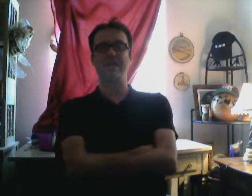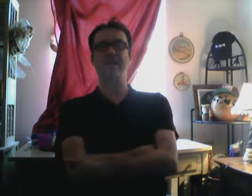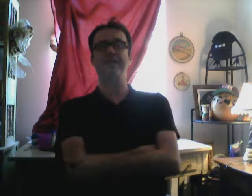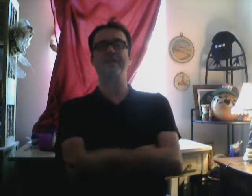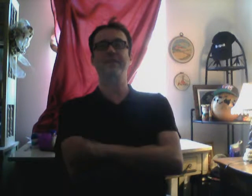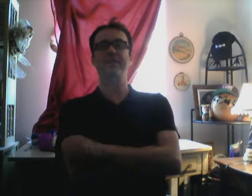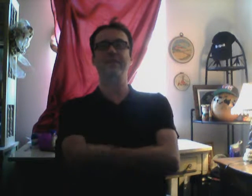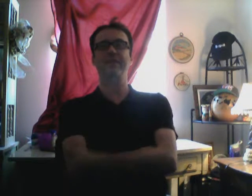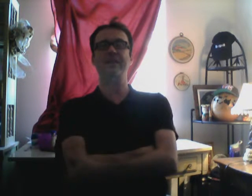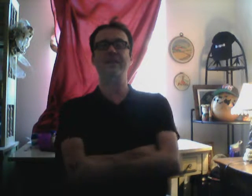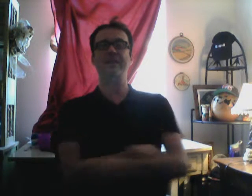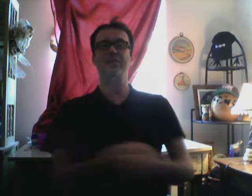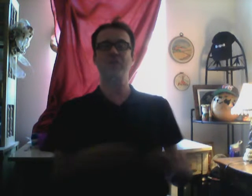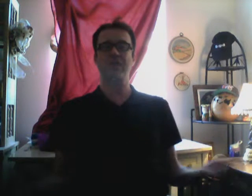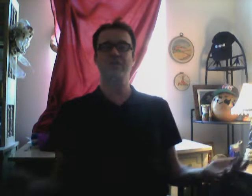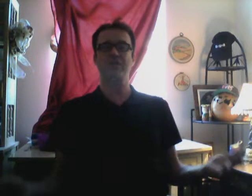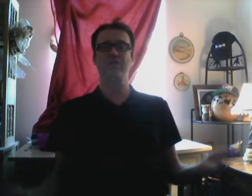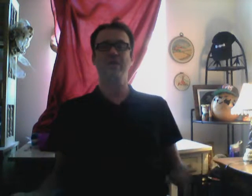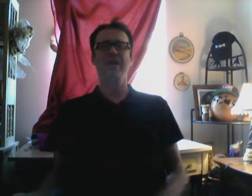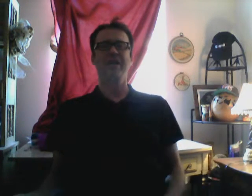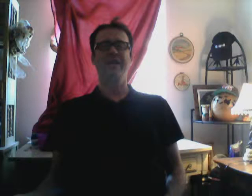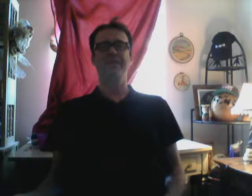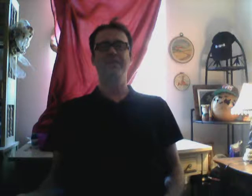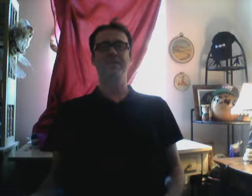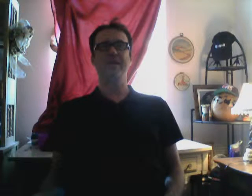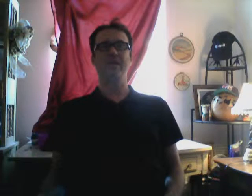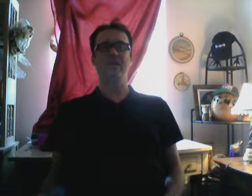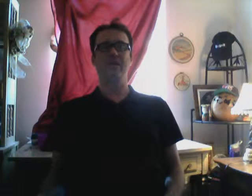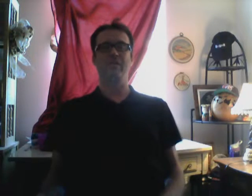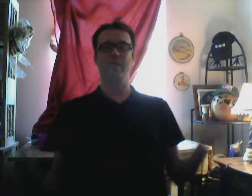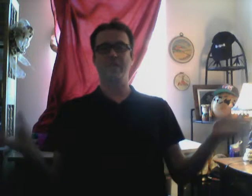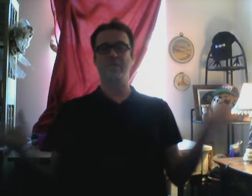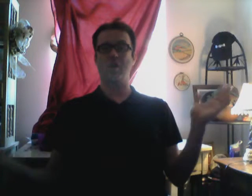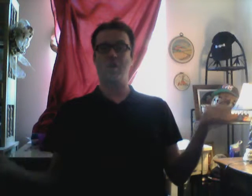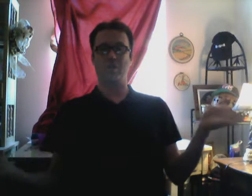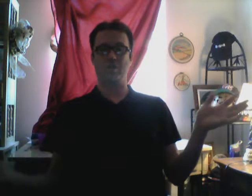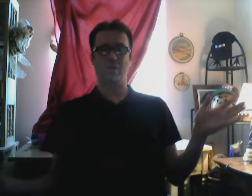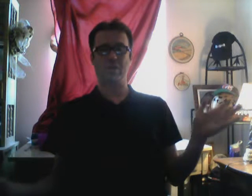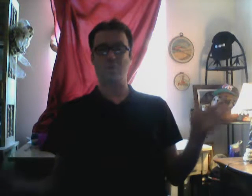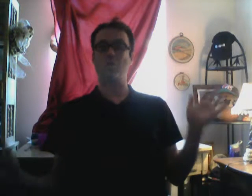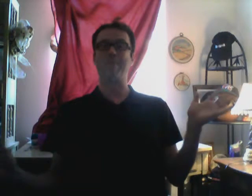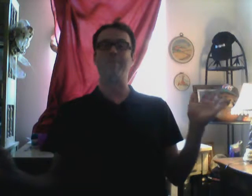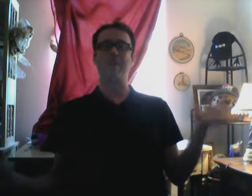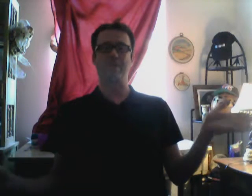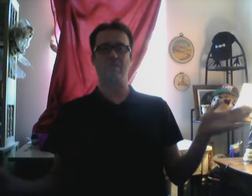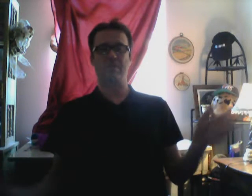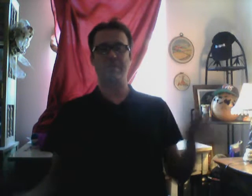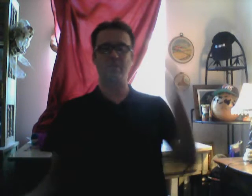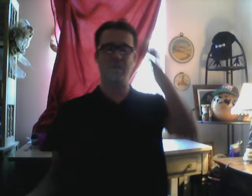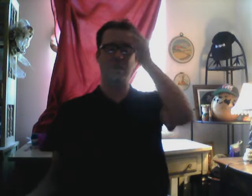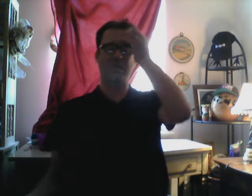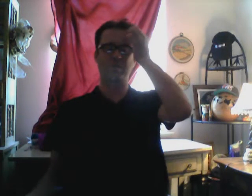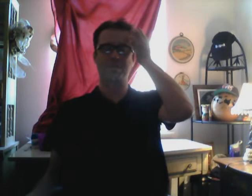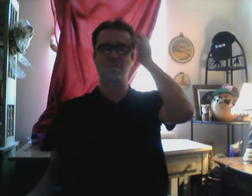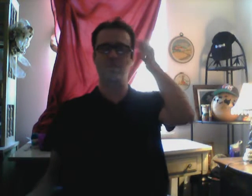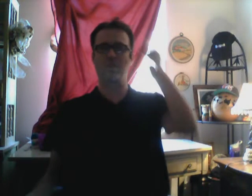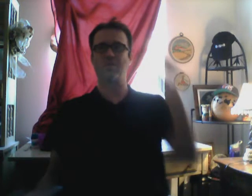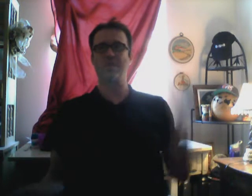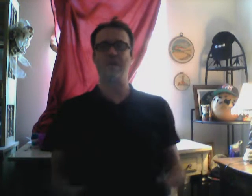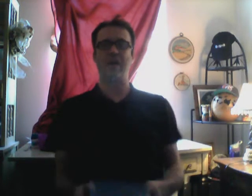Now. They think. They get. A chance. To. The rebuttal. That's what. That's what. what's going on. now. I